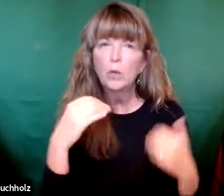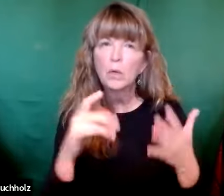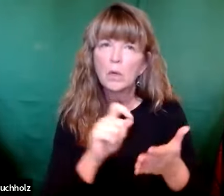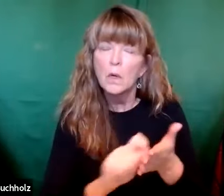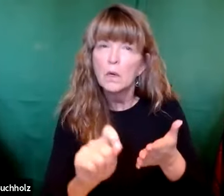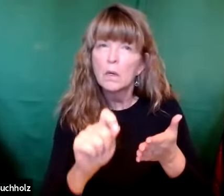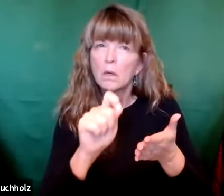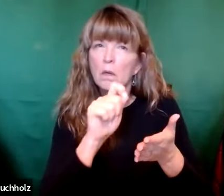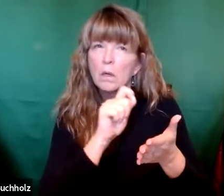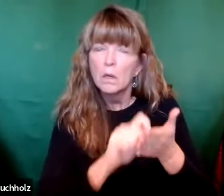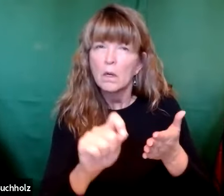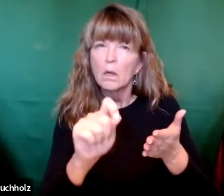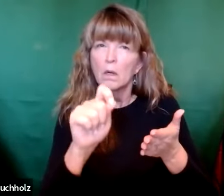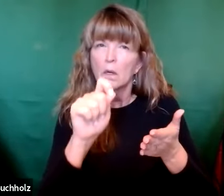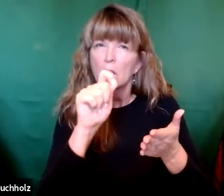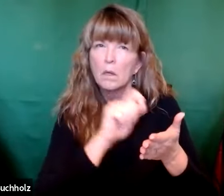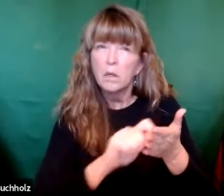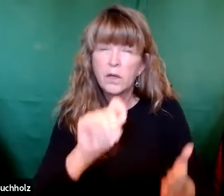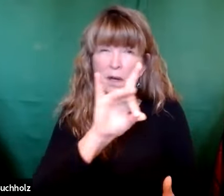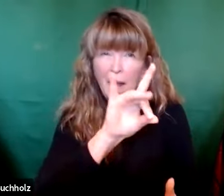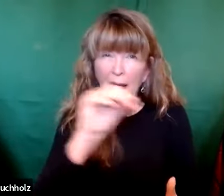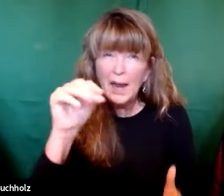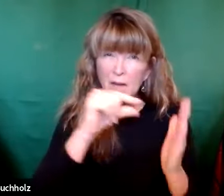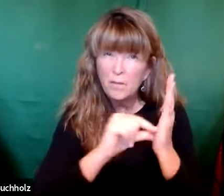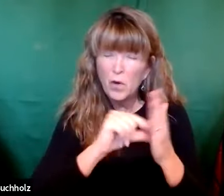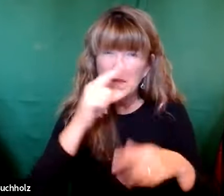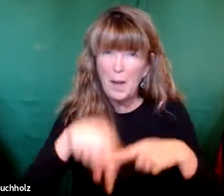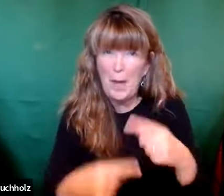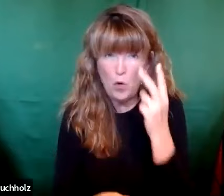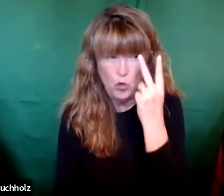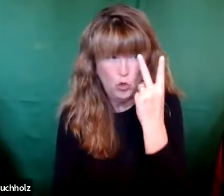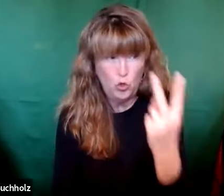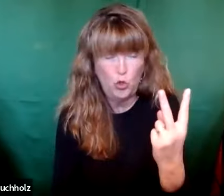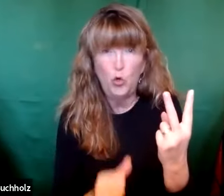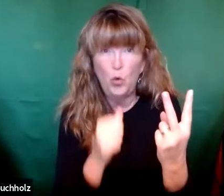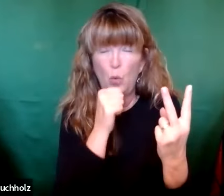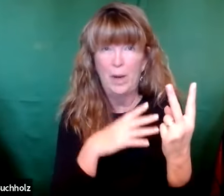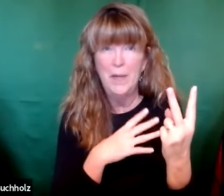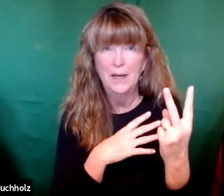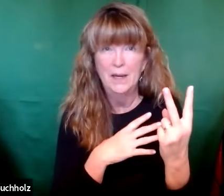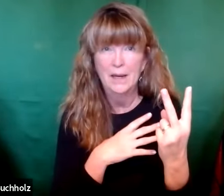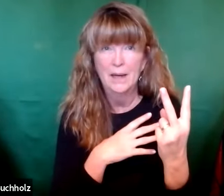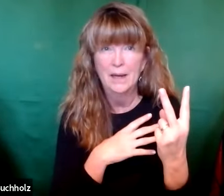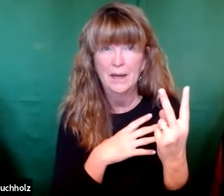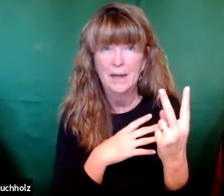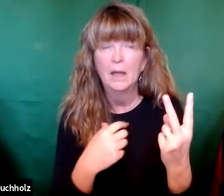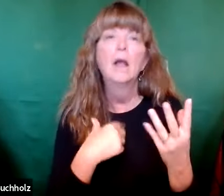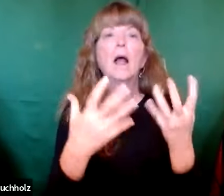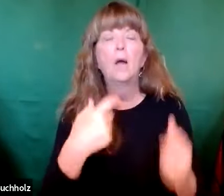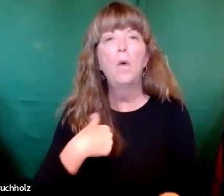women aren't mentioned a whole lot. But in Luke, Luke has written 80 verses focusing on